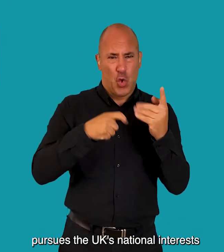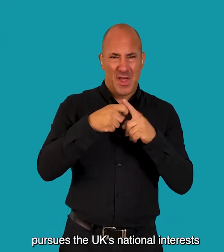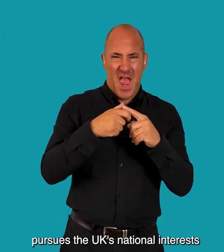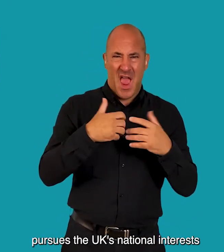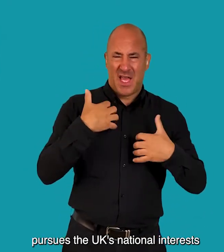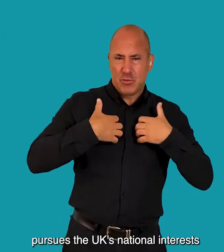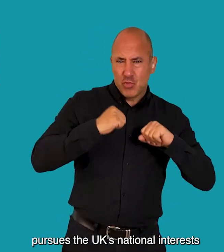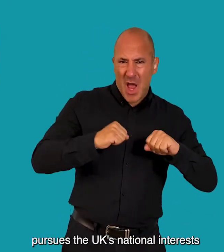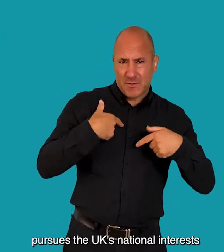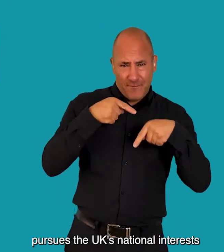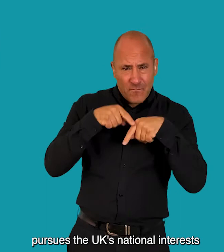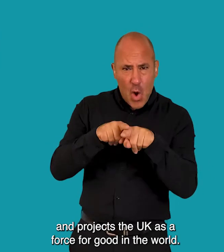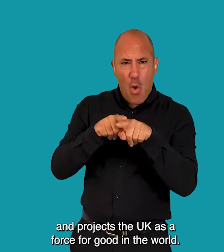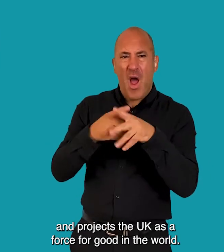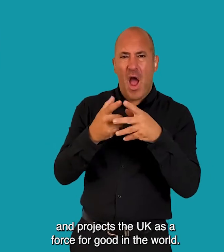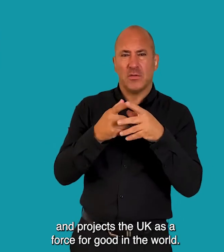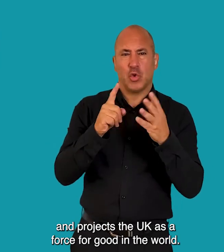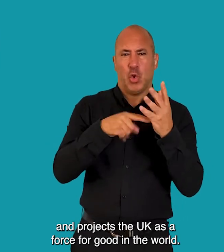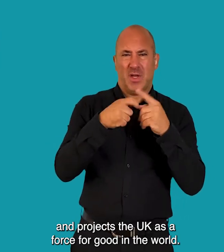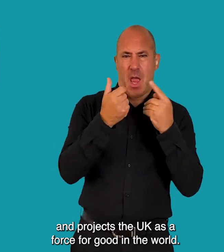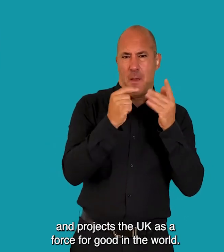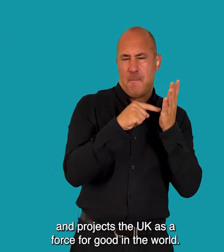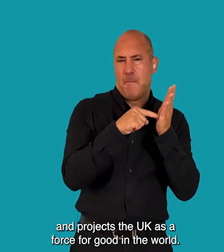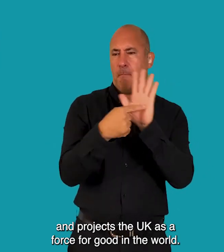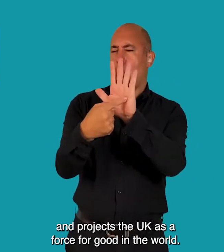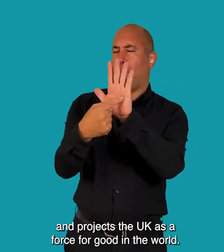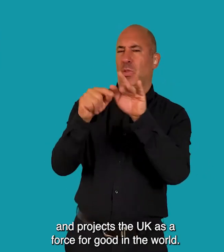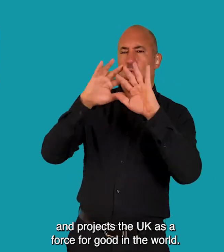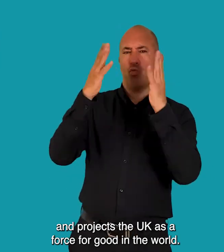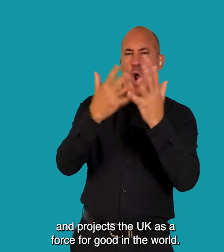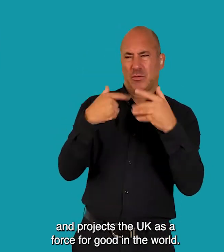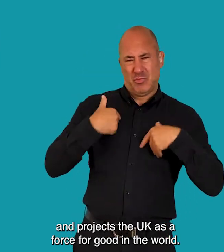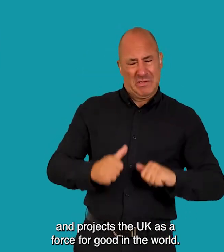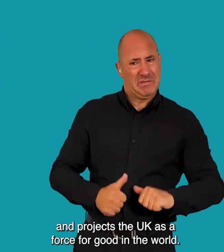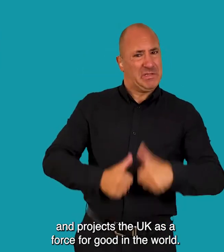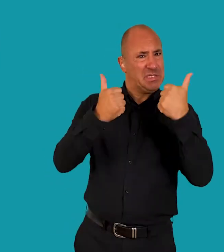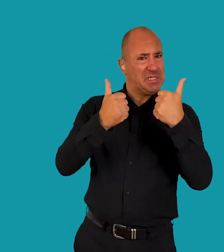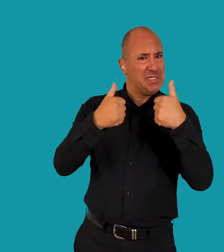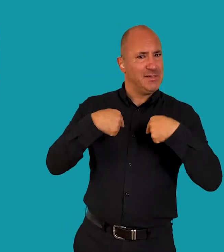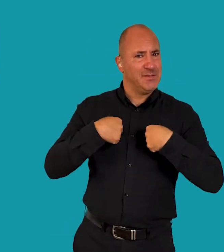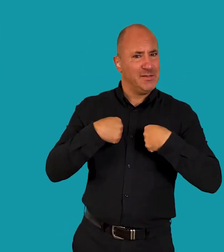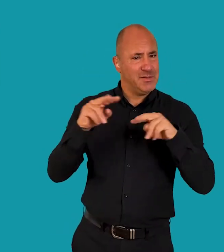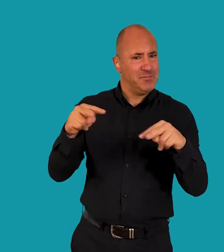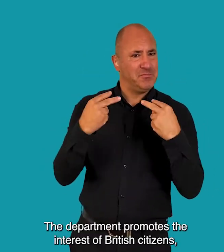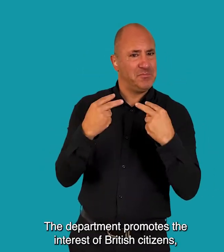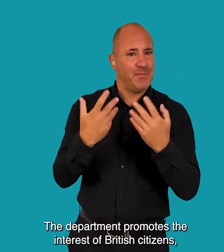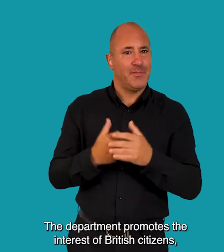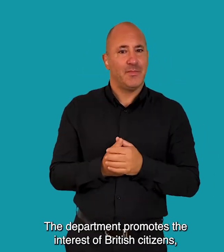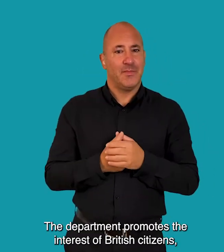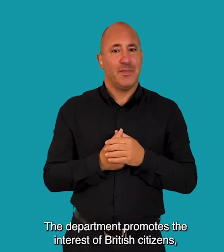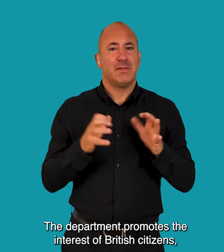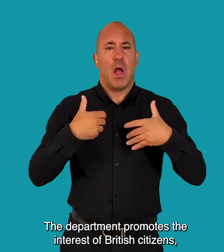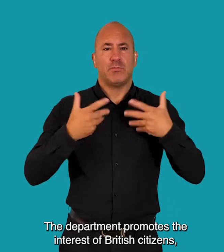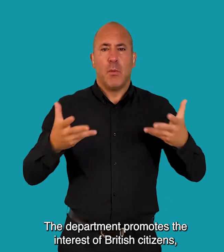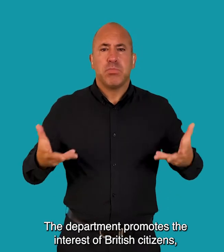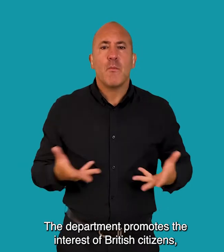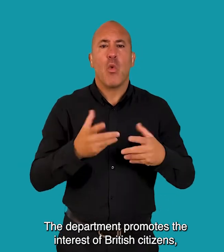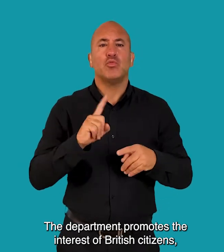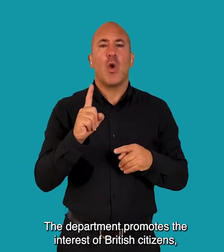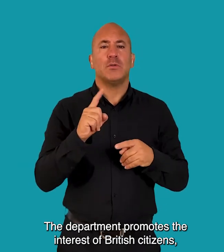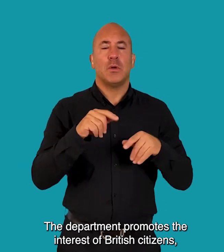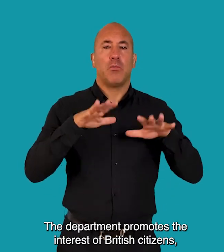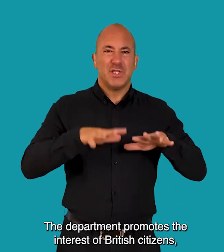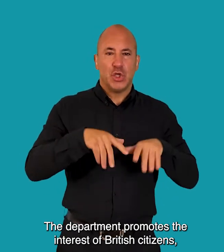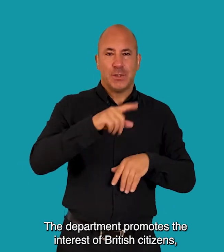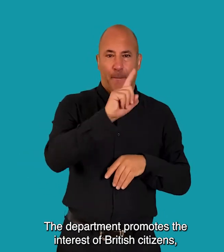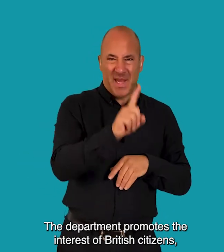UK's national interests and projects the UK as a force for good in the world The department promotes the